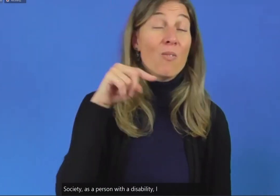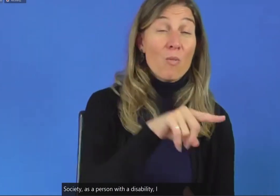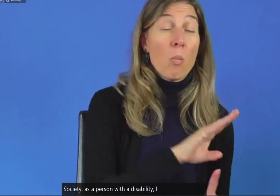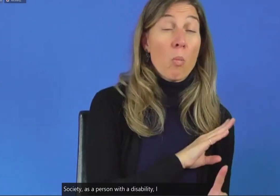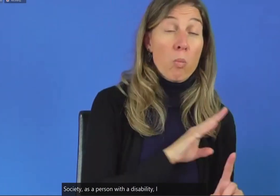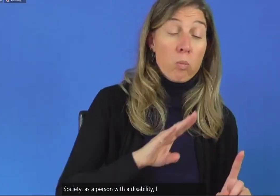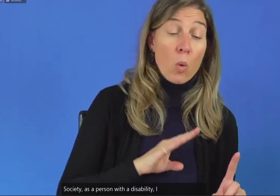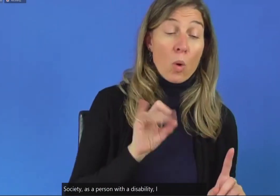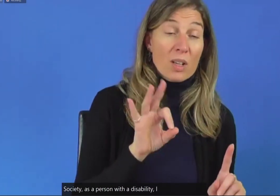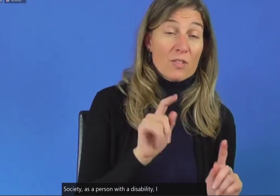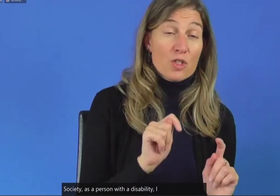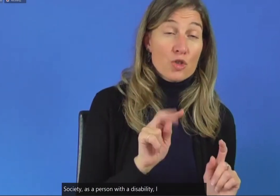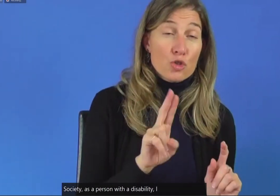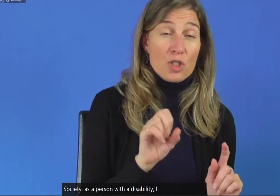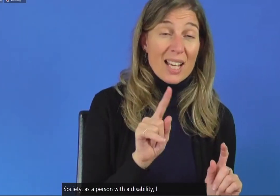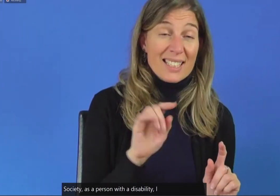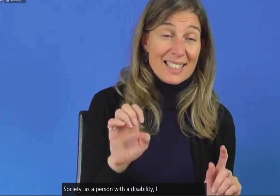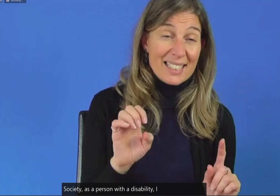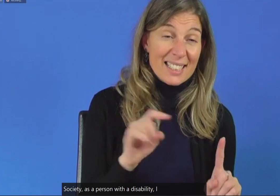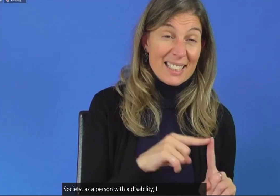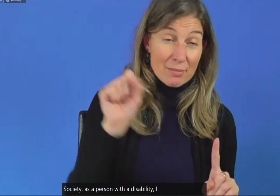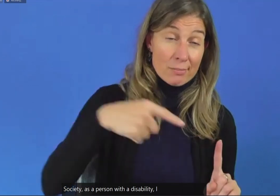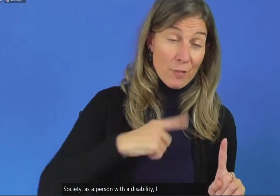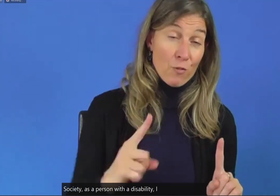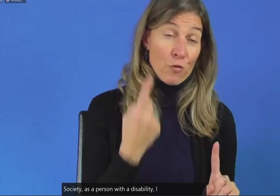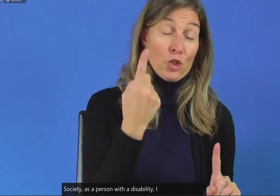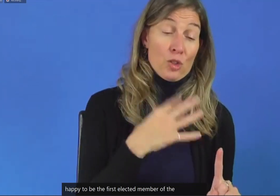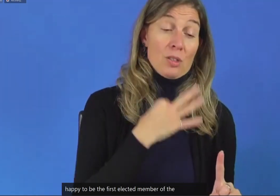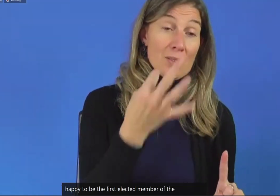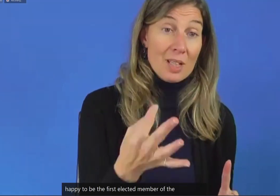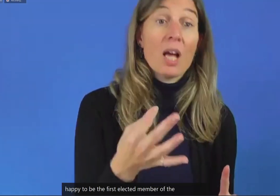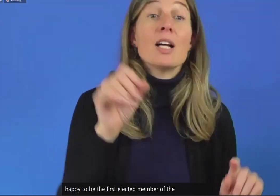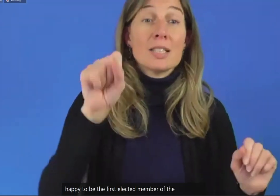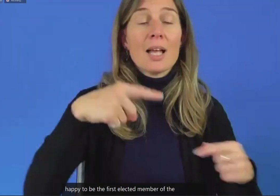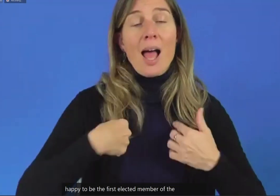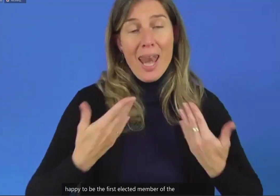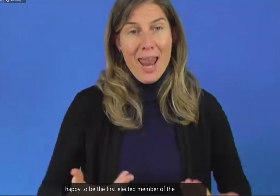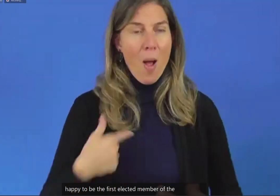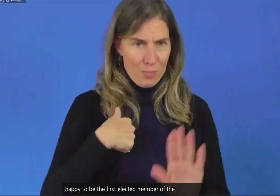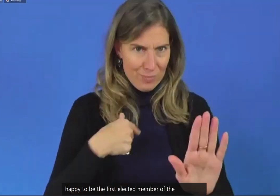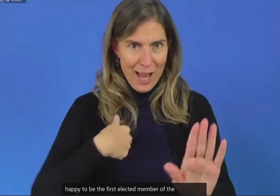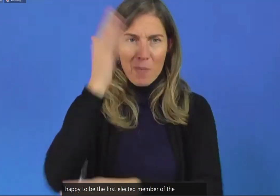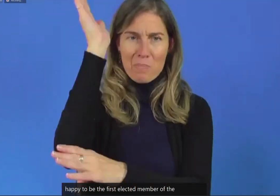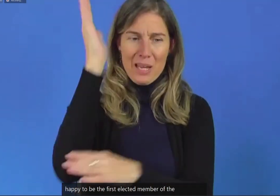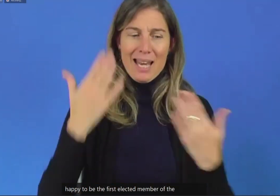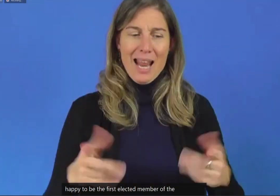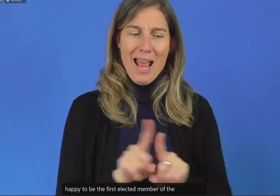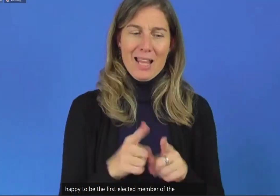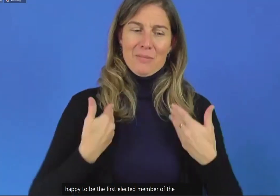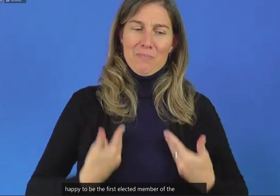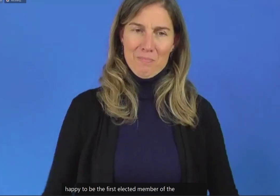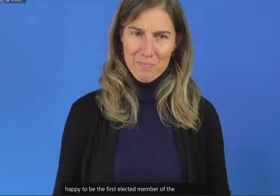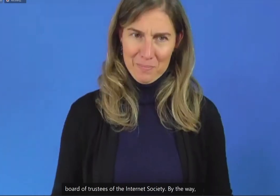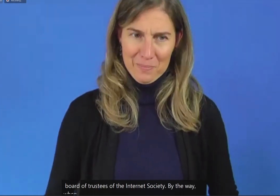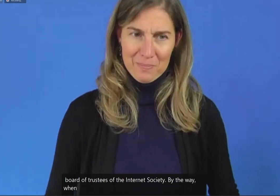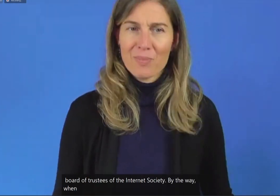And by the way, when I speak here, I speak as Muhammad Shibir and not from the perspective of the